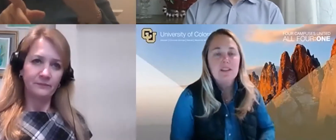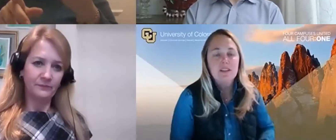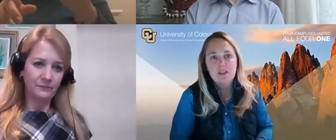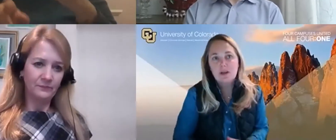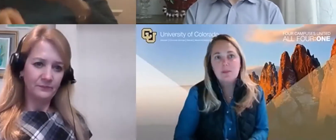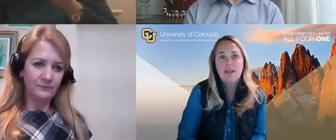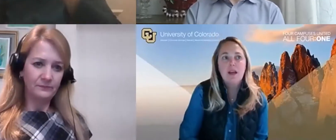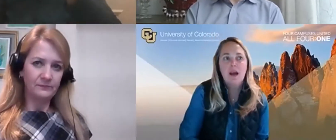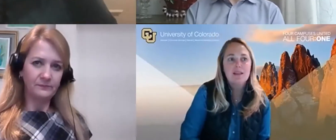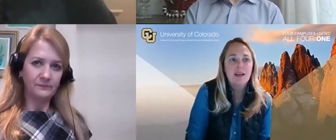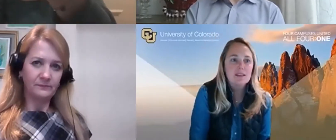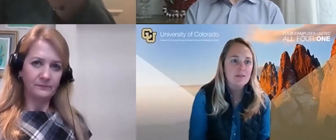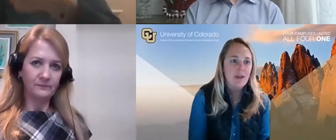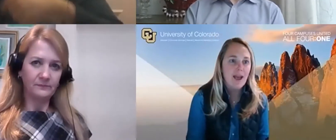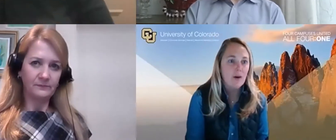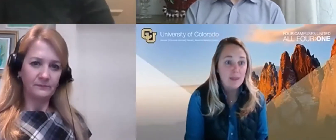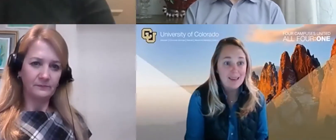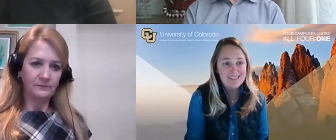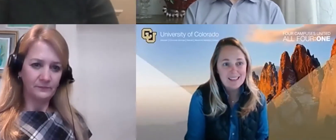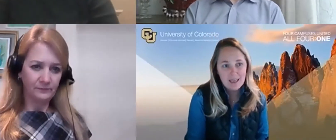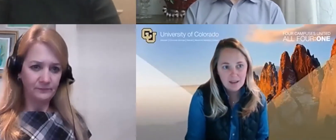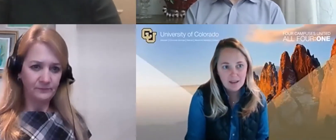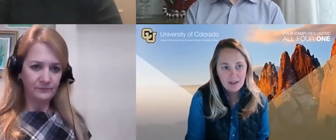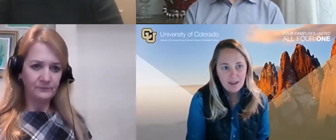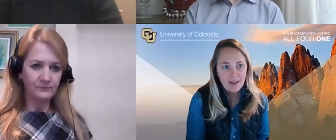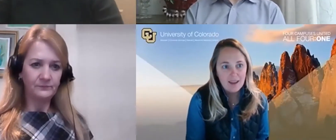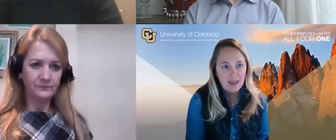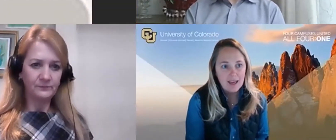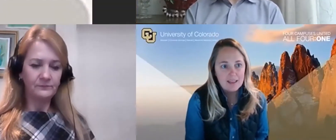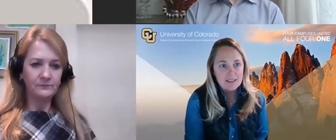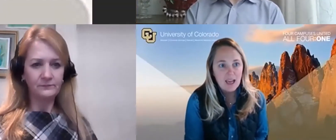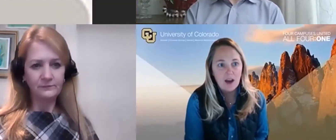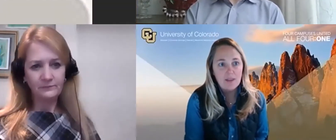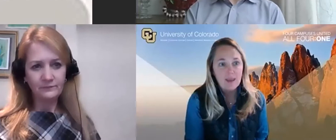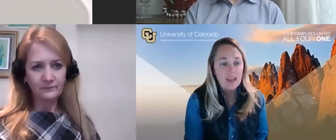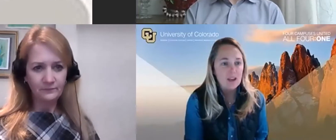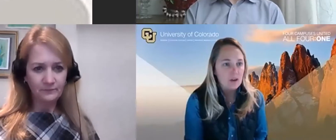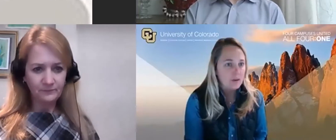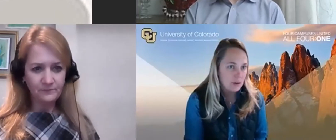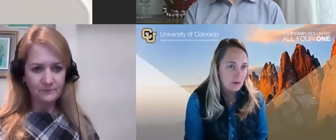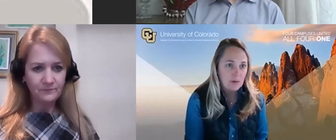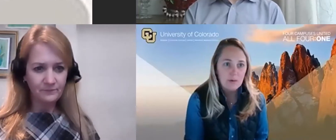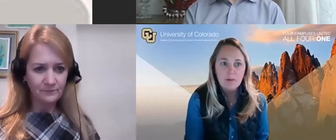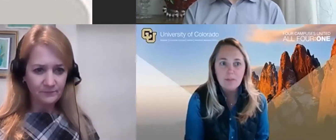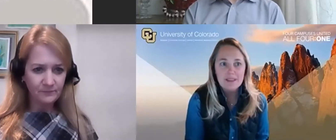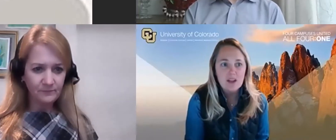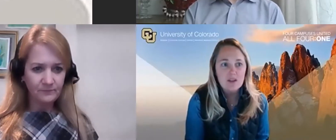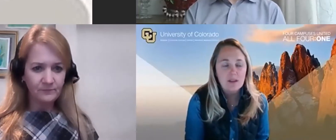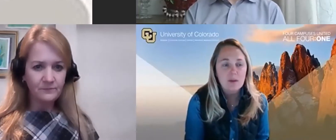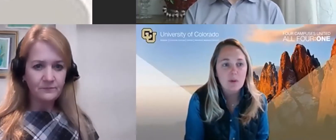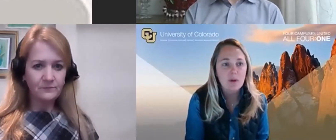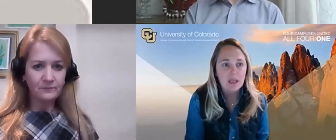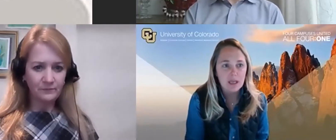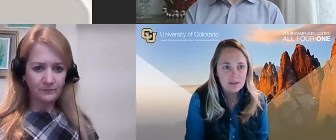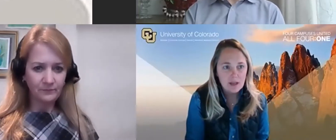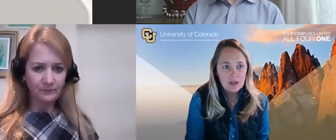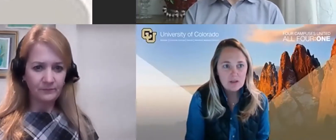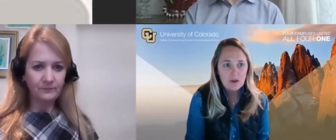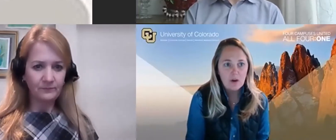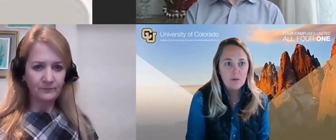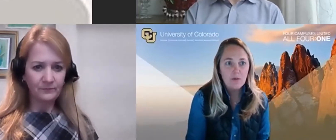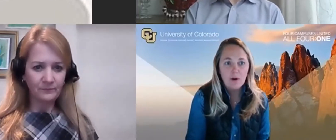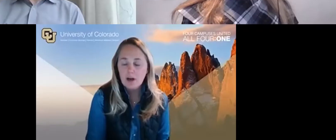predetermined context of how they seek and how they interview potential employees.